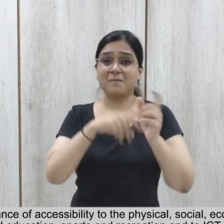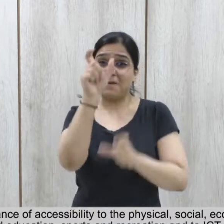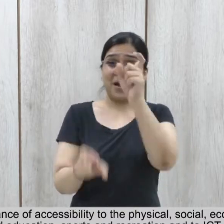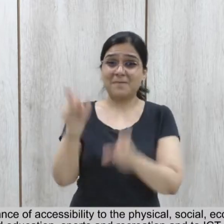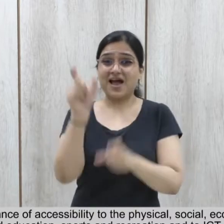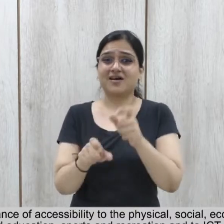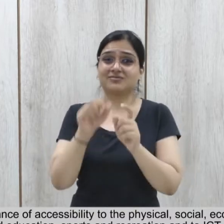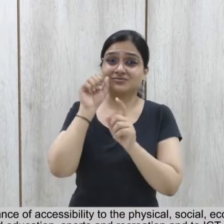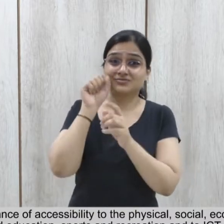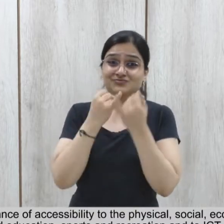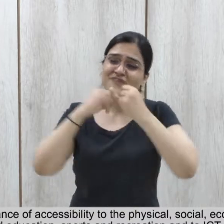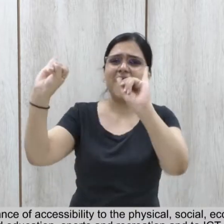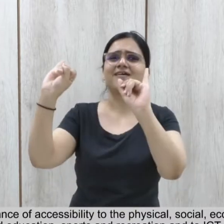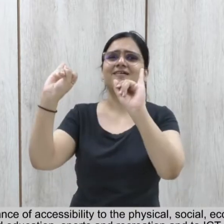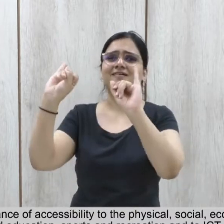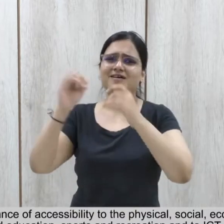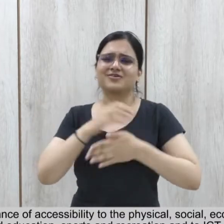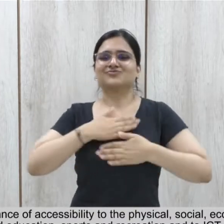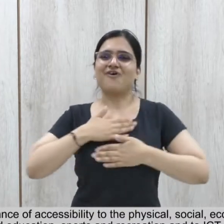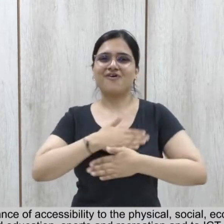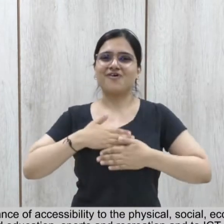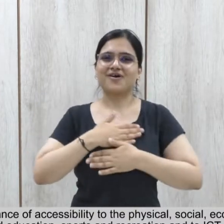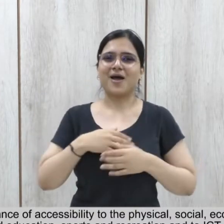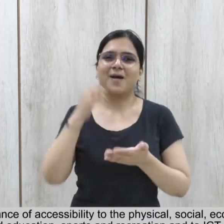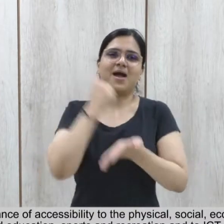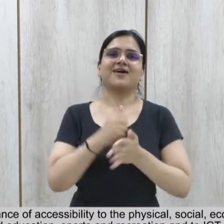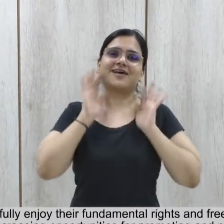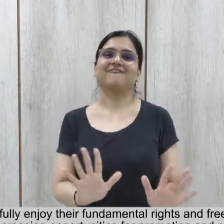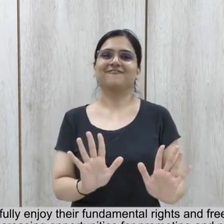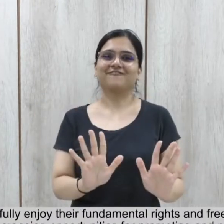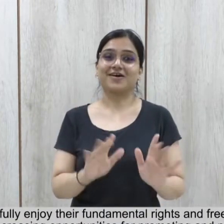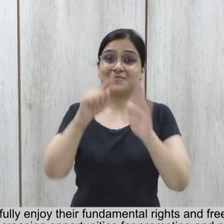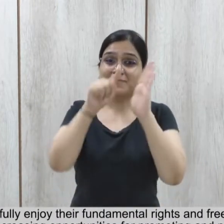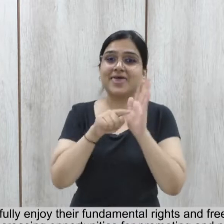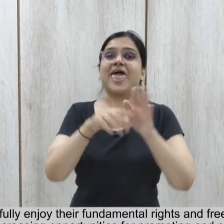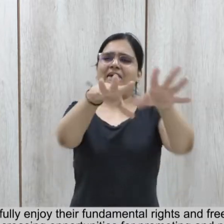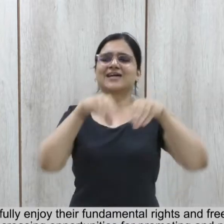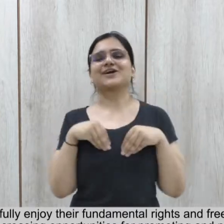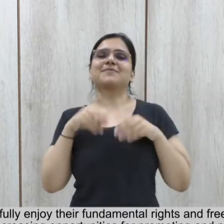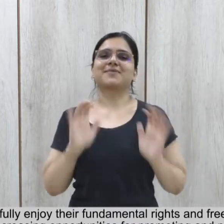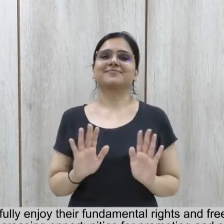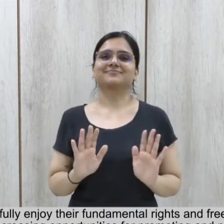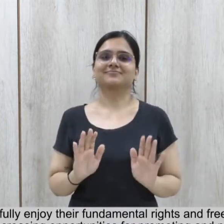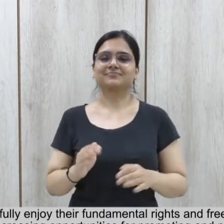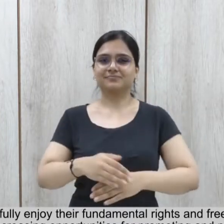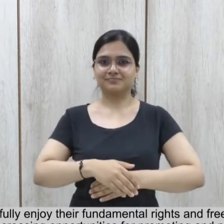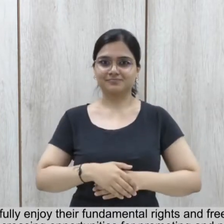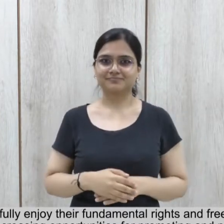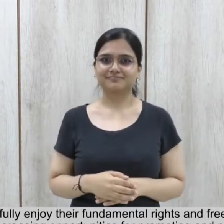and recreation and to ICT ecosystem in enabling PWDs to fully enjoy their fundamental rights and freedom.